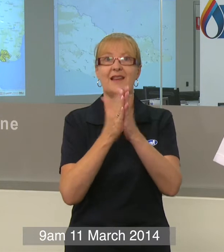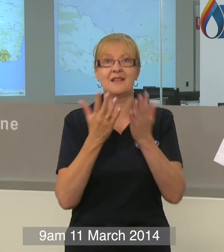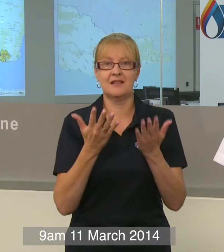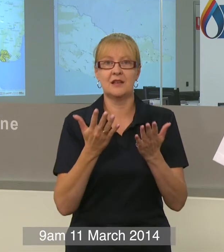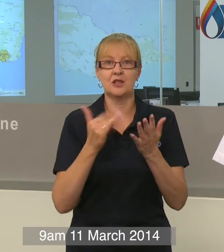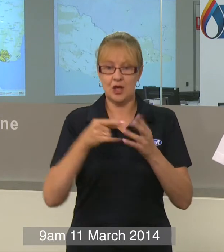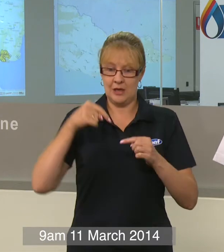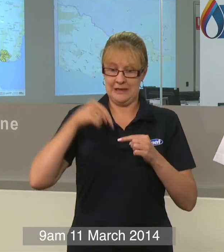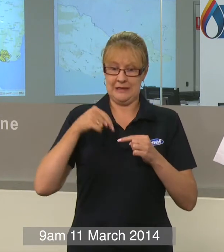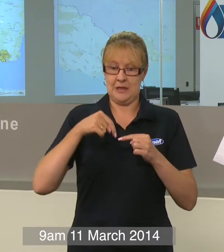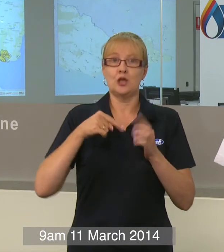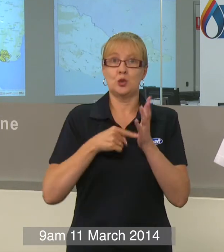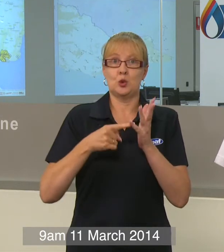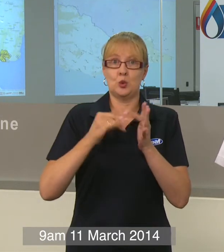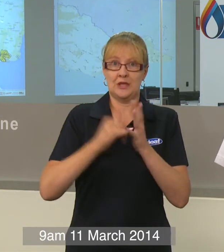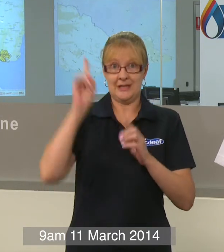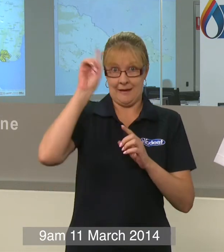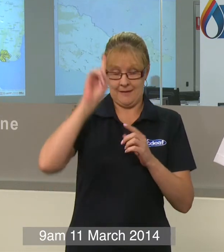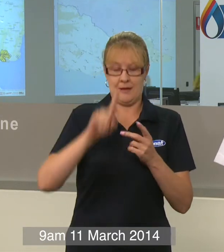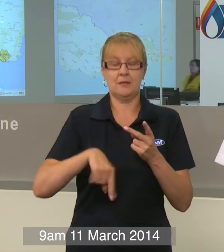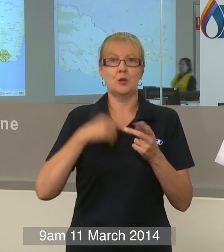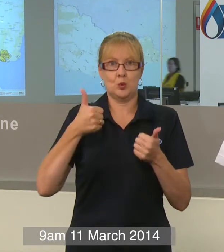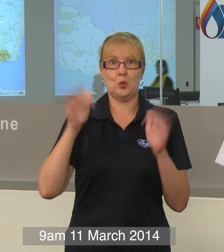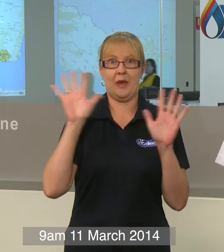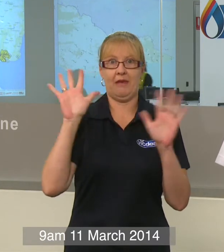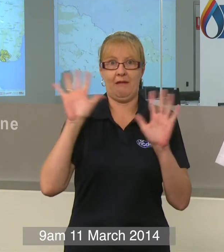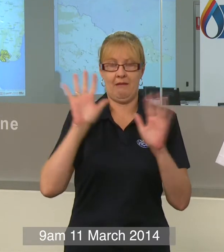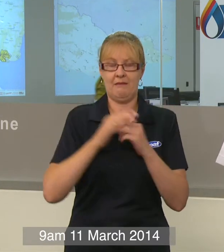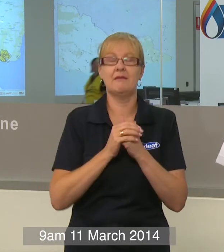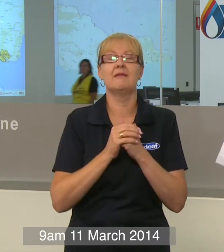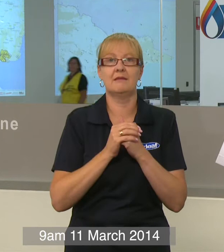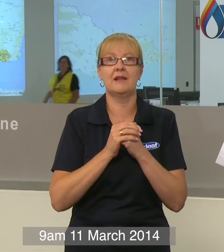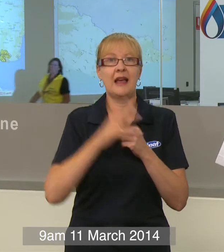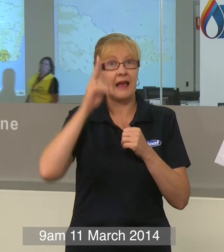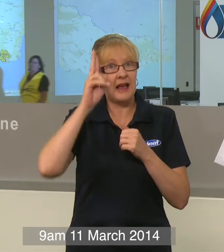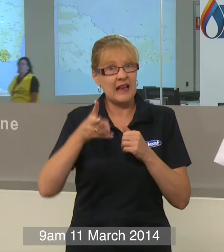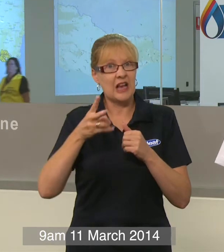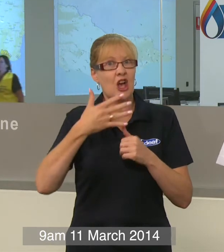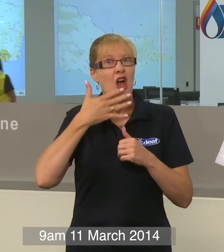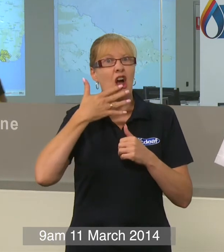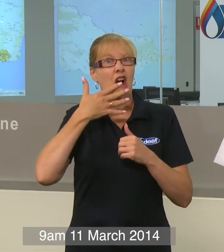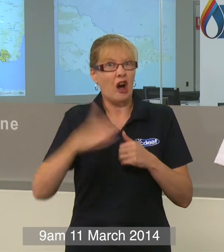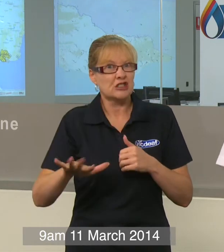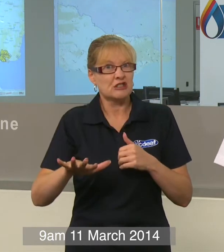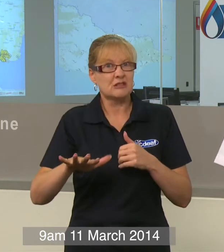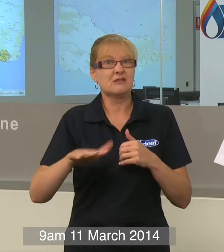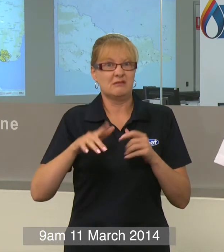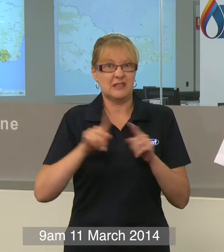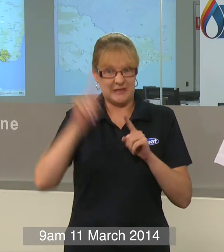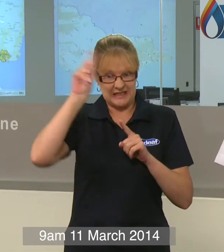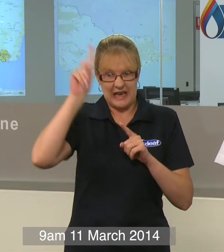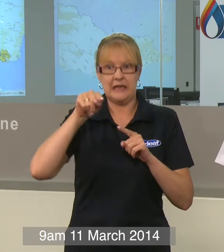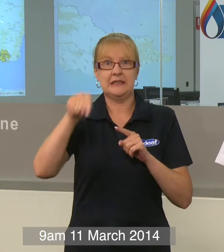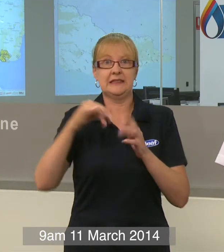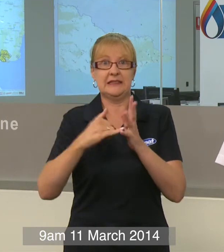Tuesday, nice weather then again on Saturday followed by what will